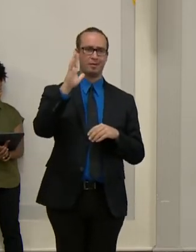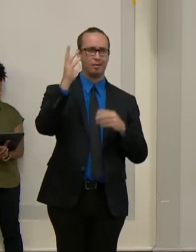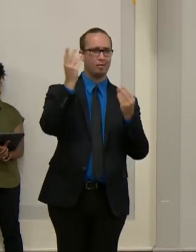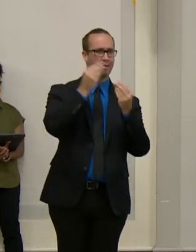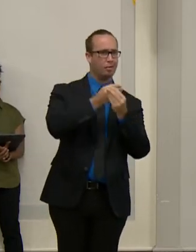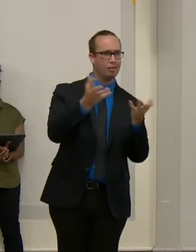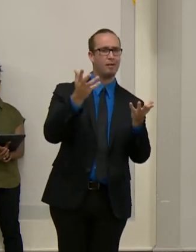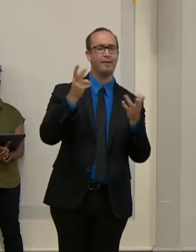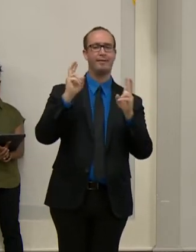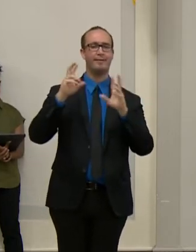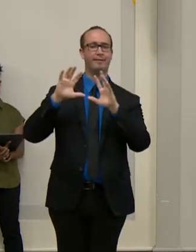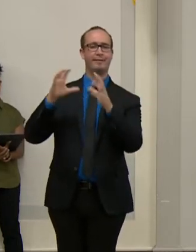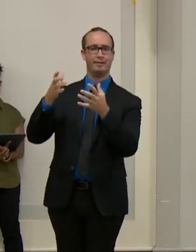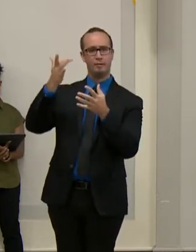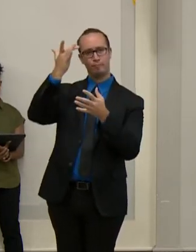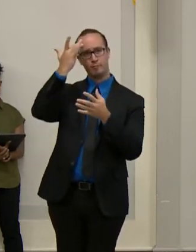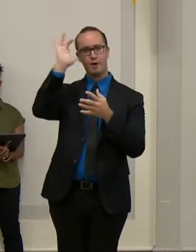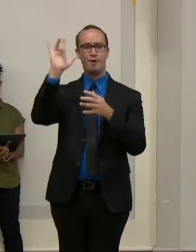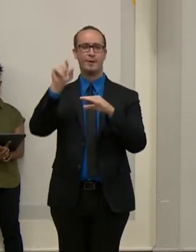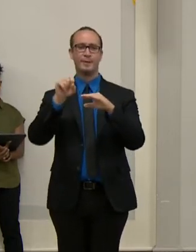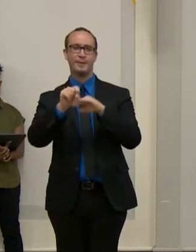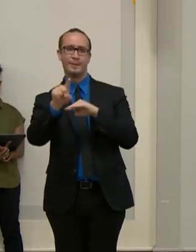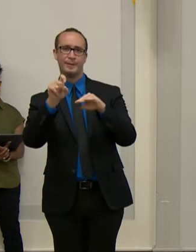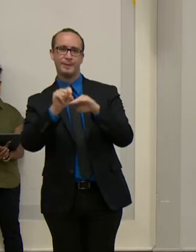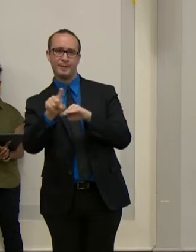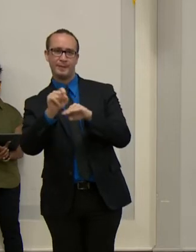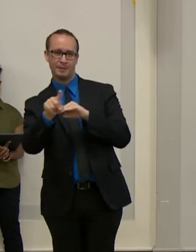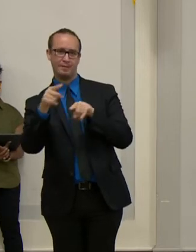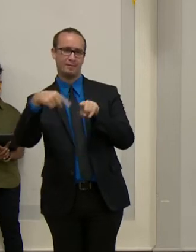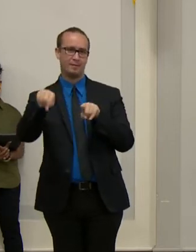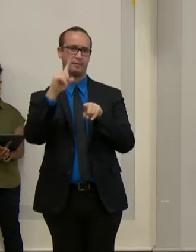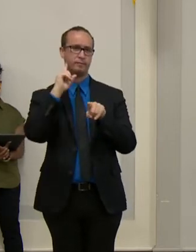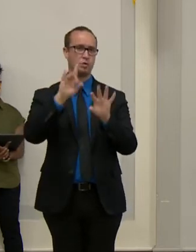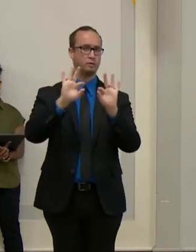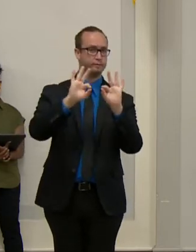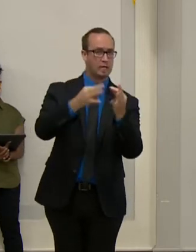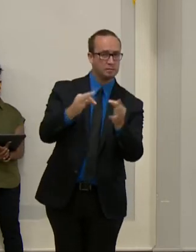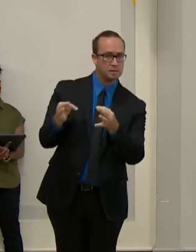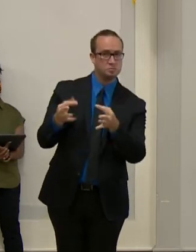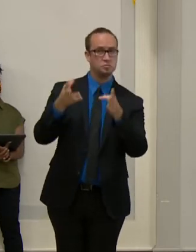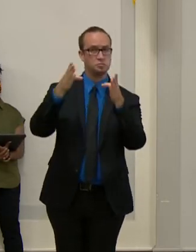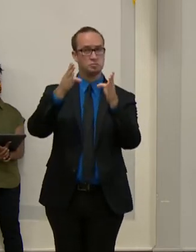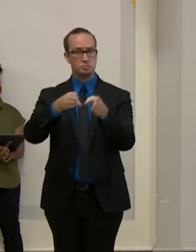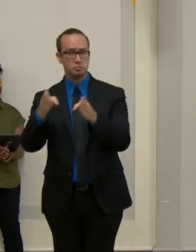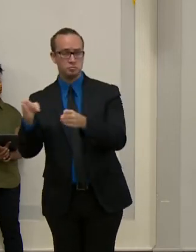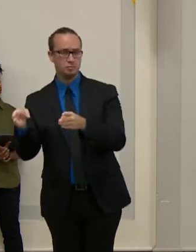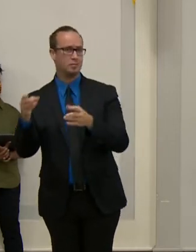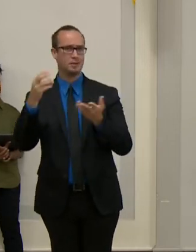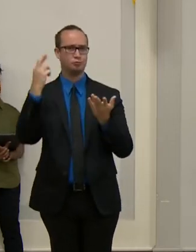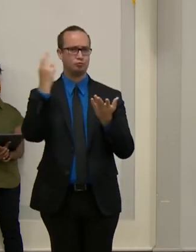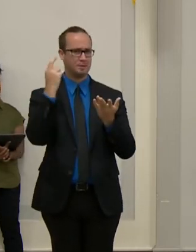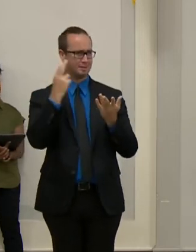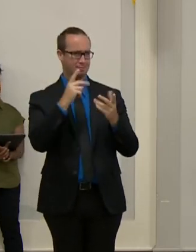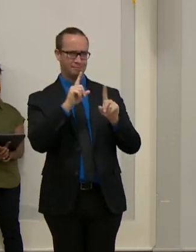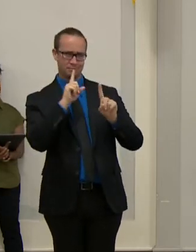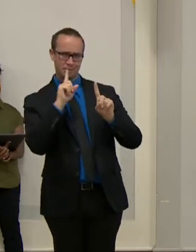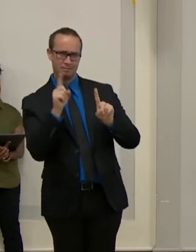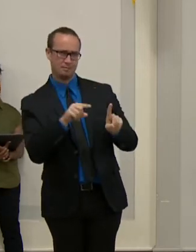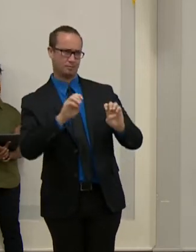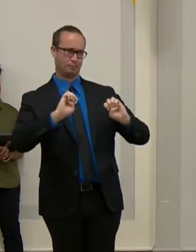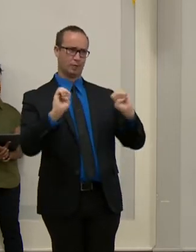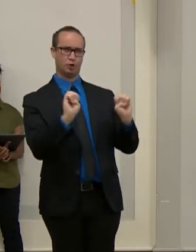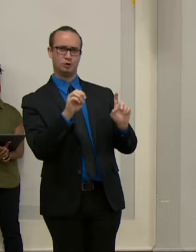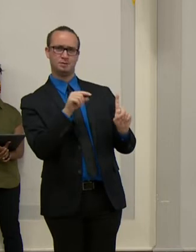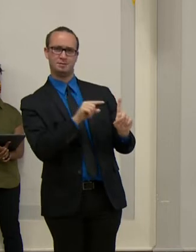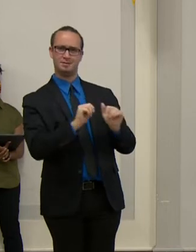and their families. We remain focused on continuing to scale up our response to this emergency to ensure residents of our